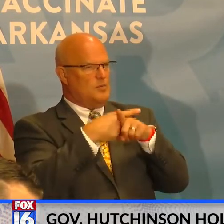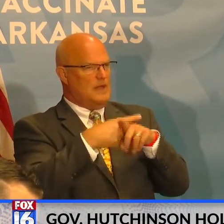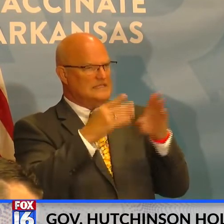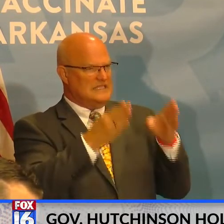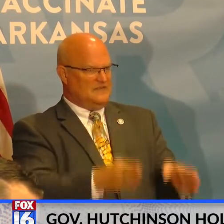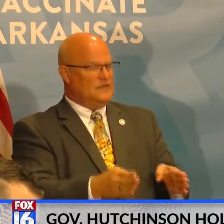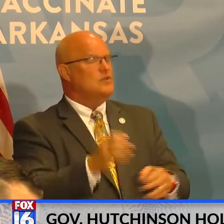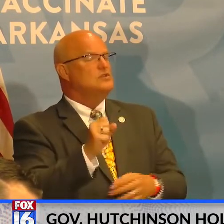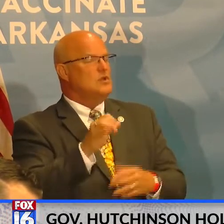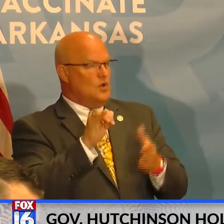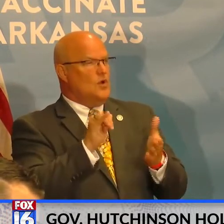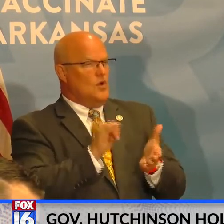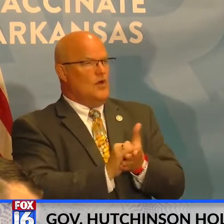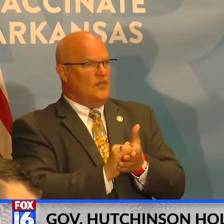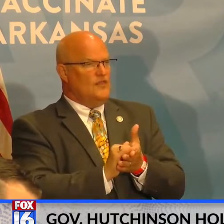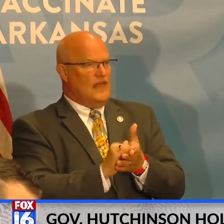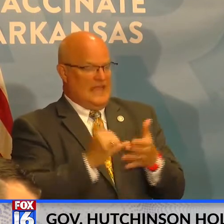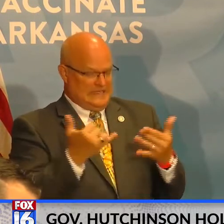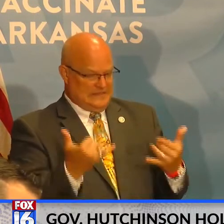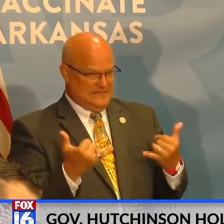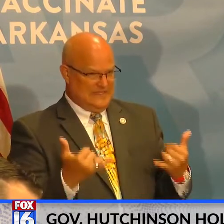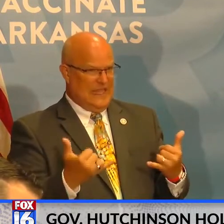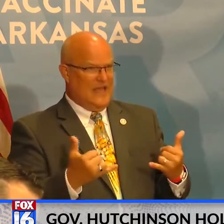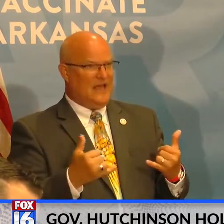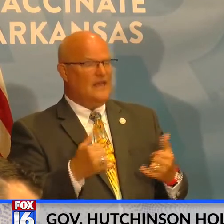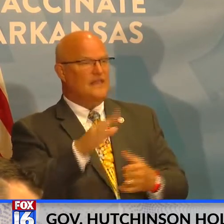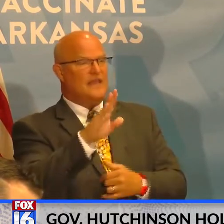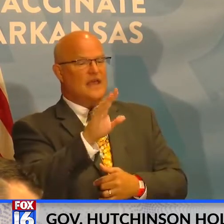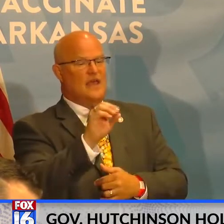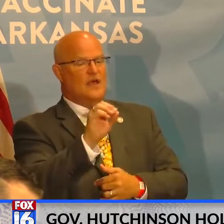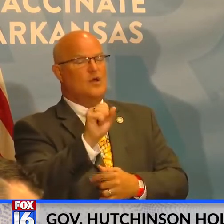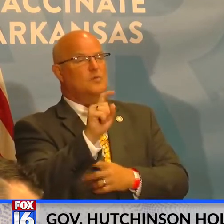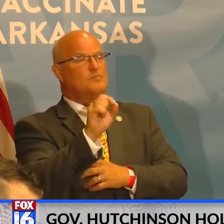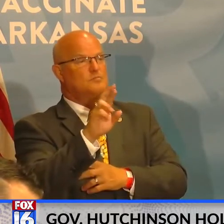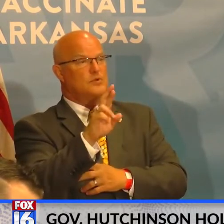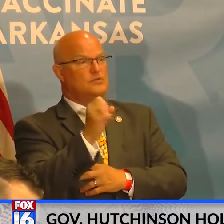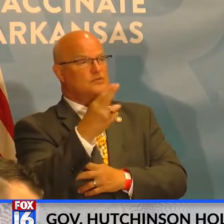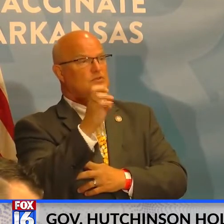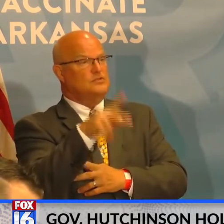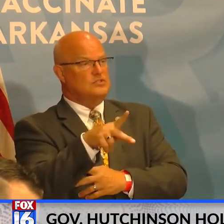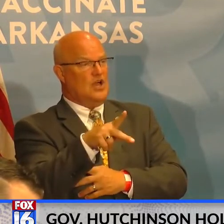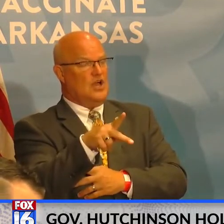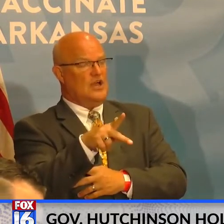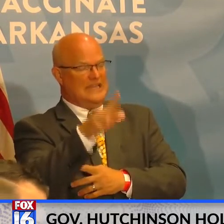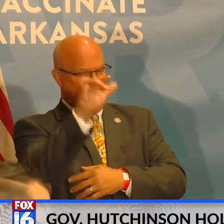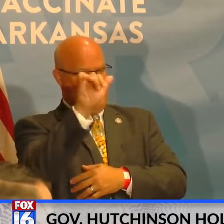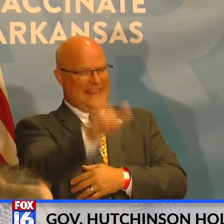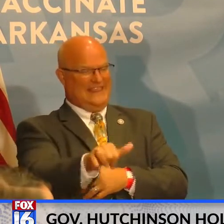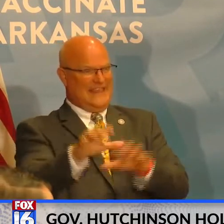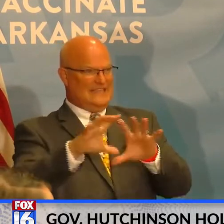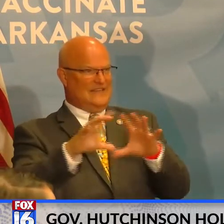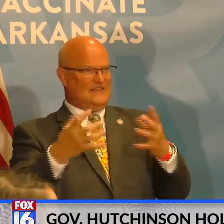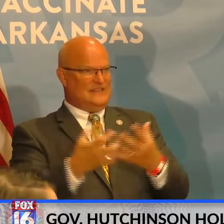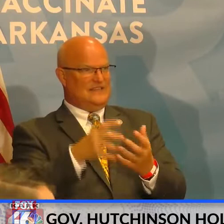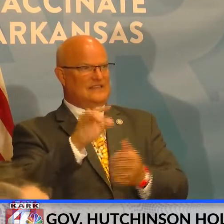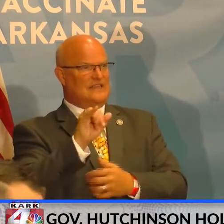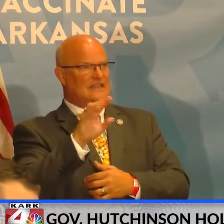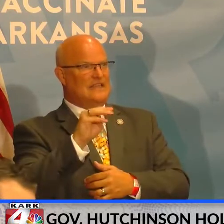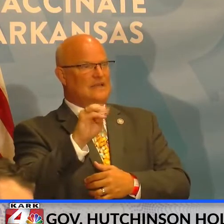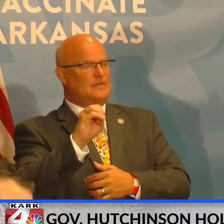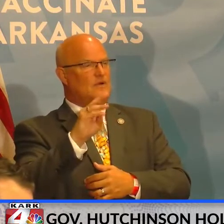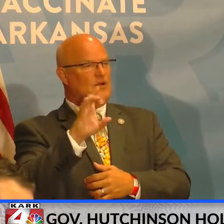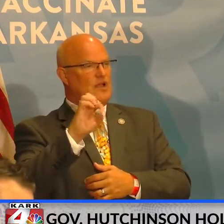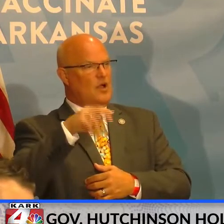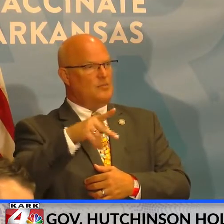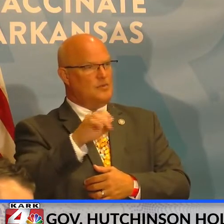And so that is present now that booster shot is available for those that fit within that definition. We also